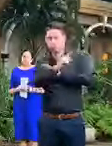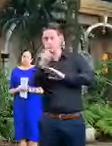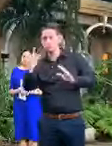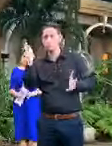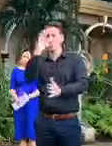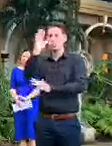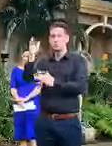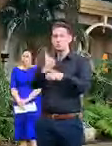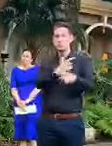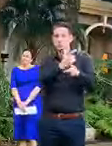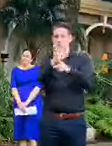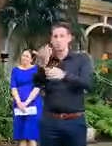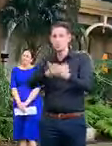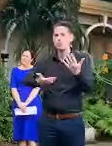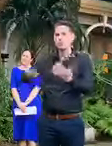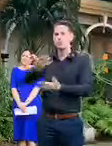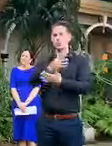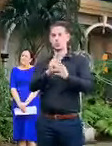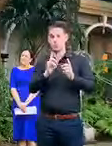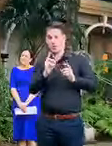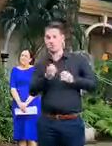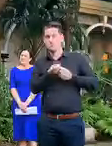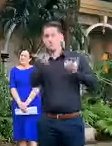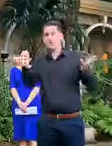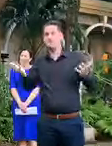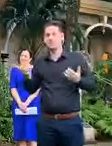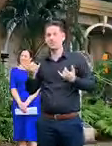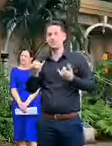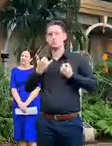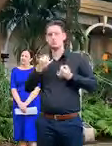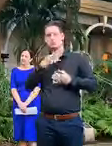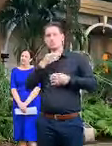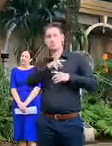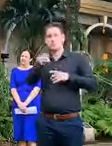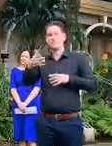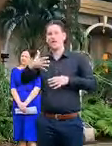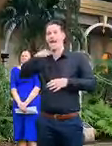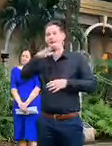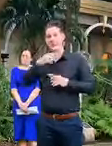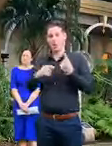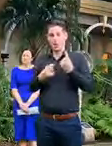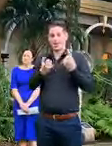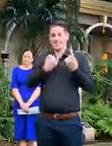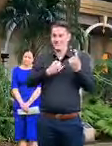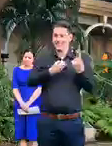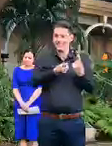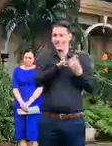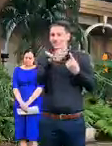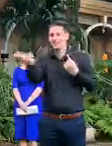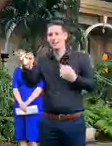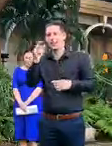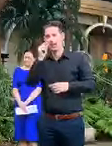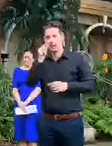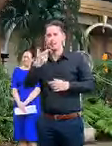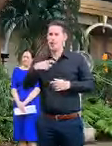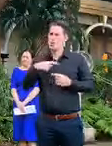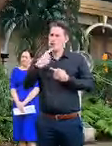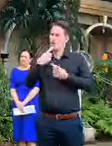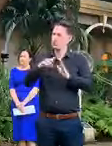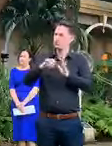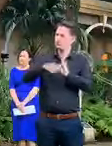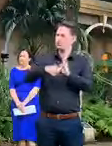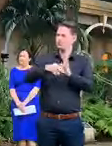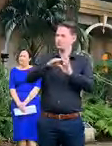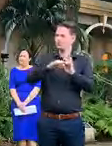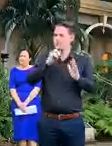talking to each other and interacting is a risk for those 500 people. So that's why those requirements have